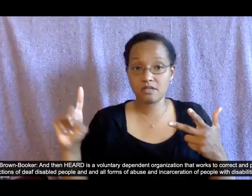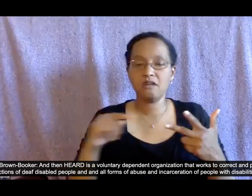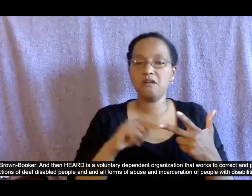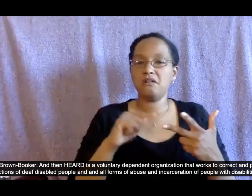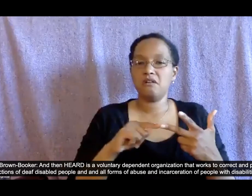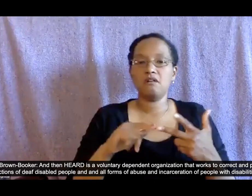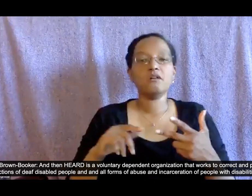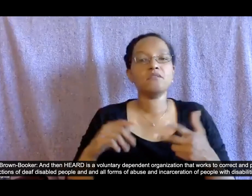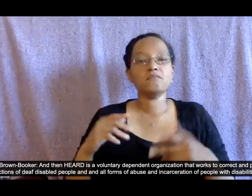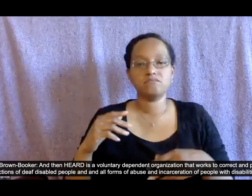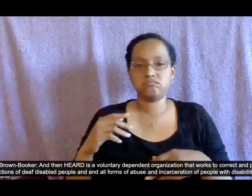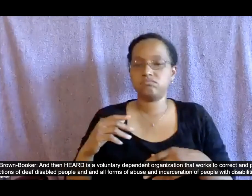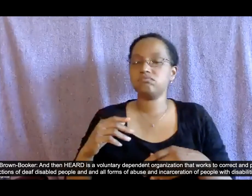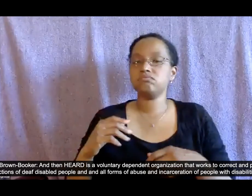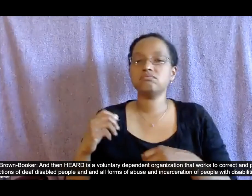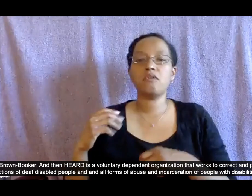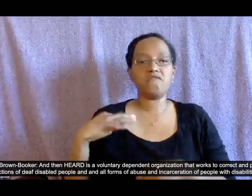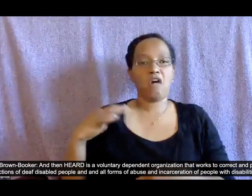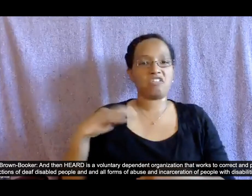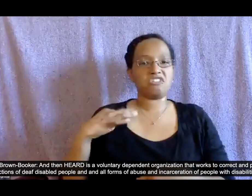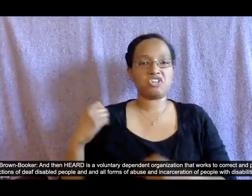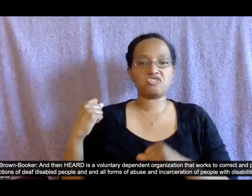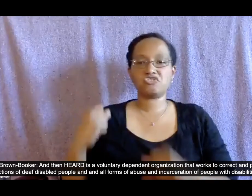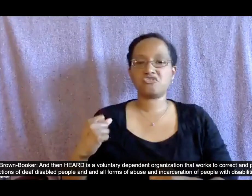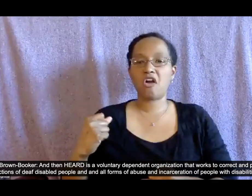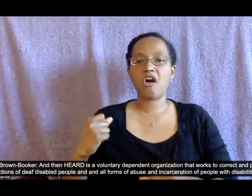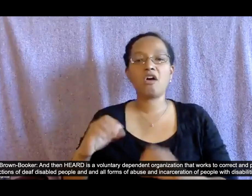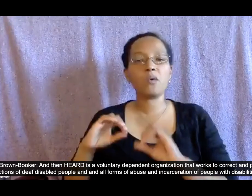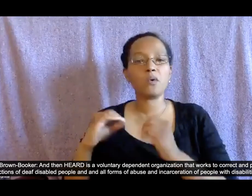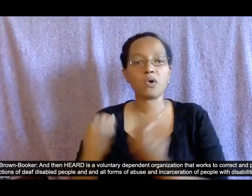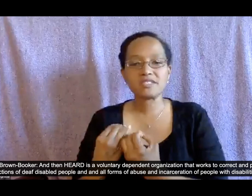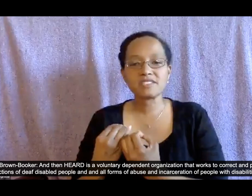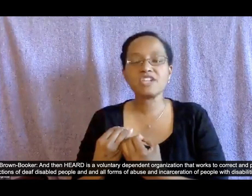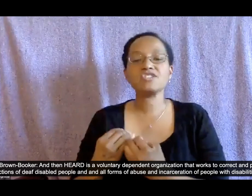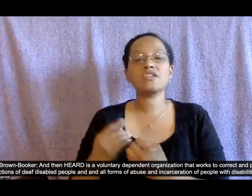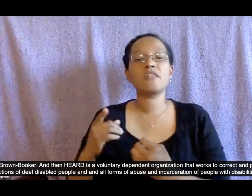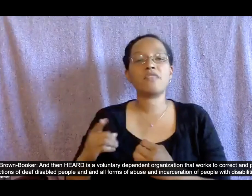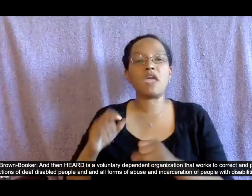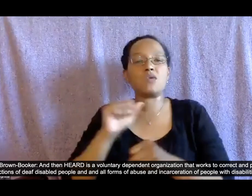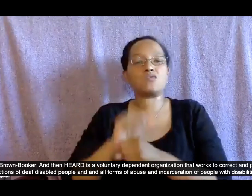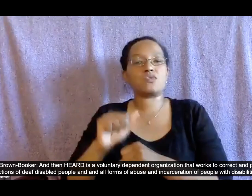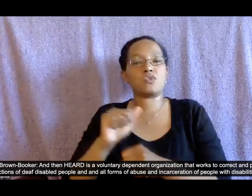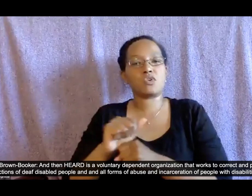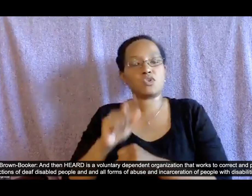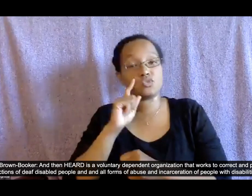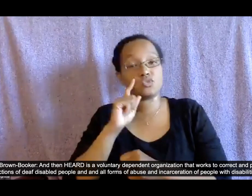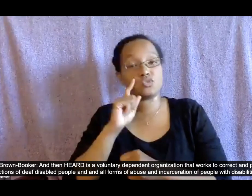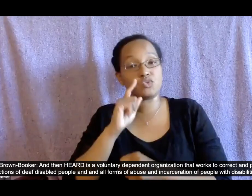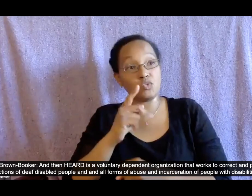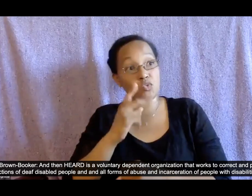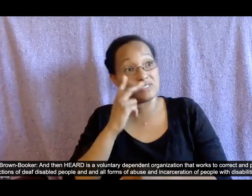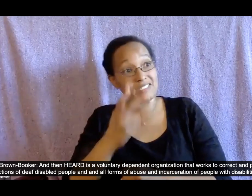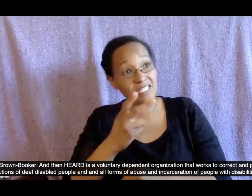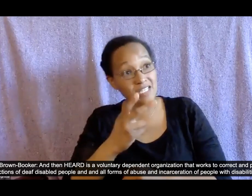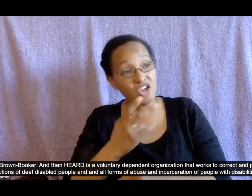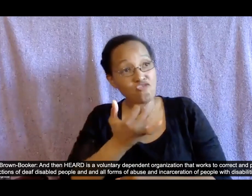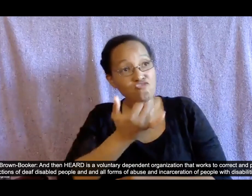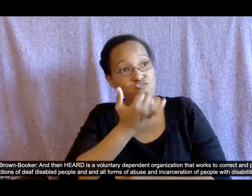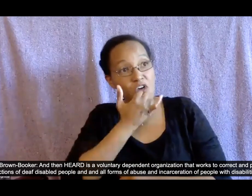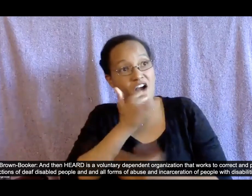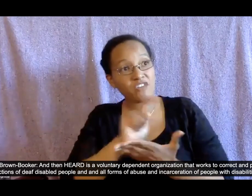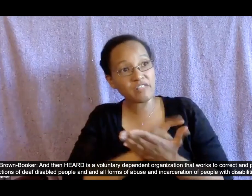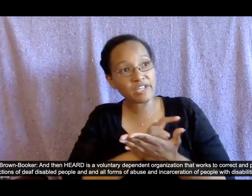dependent organization that works to correct and prevent wrongful convictions of deaf disabled people